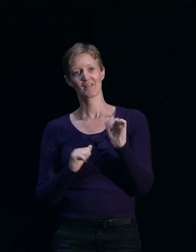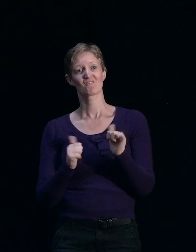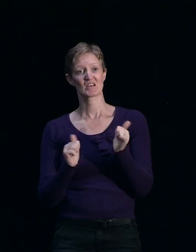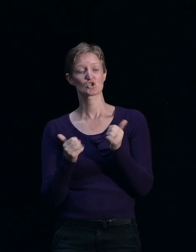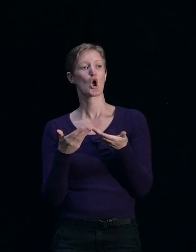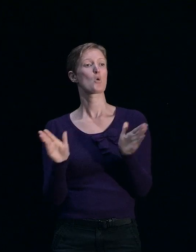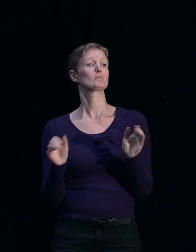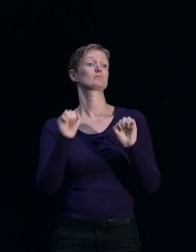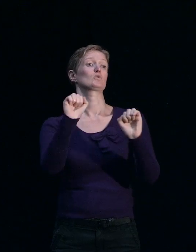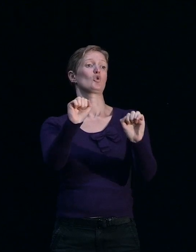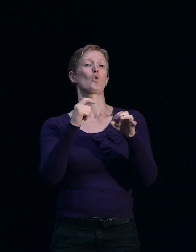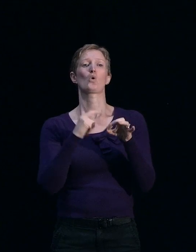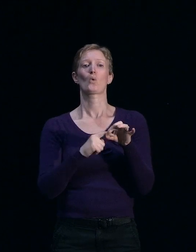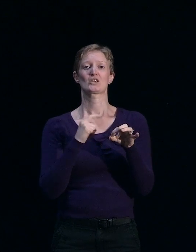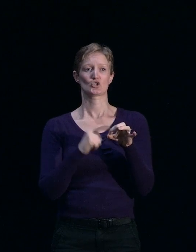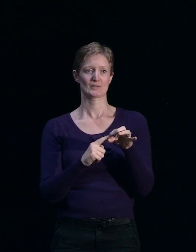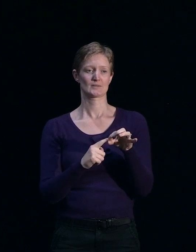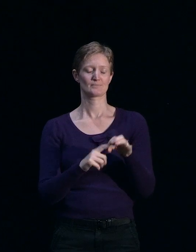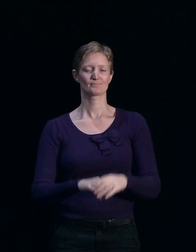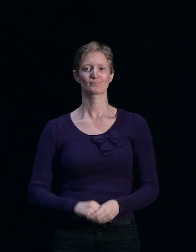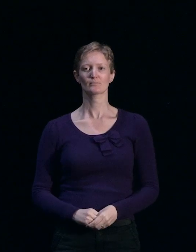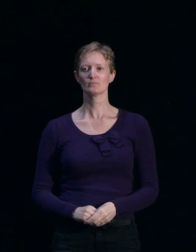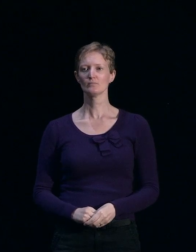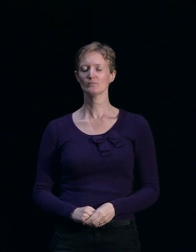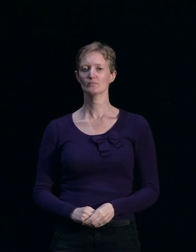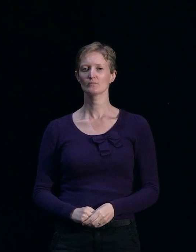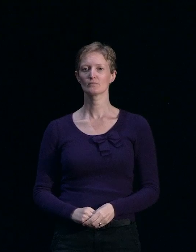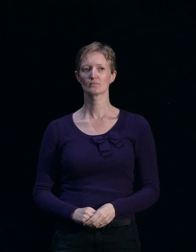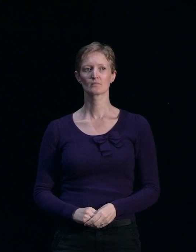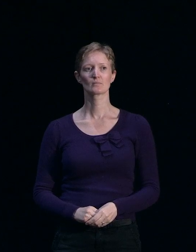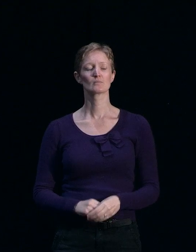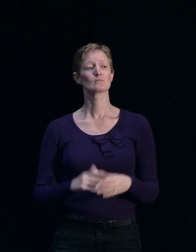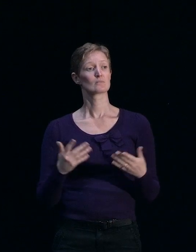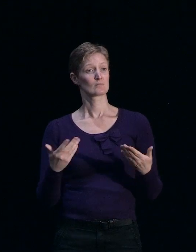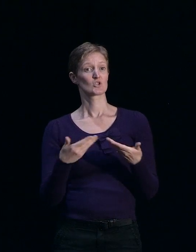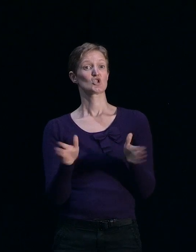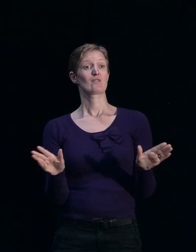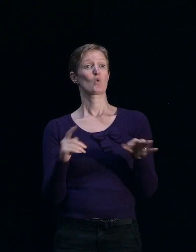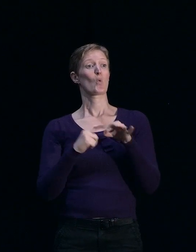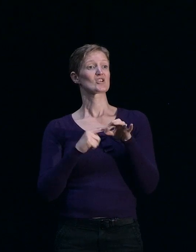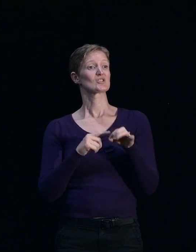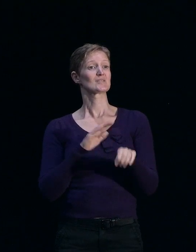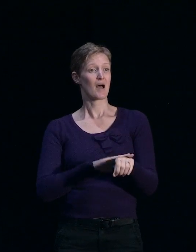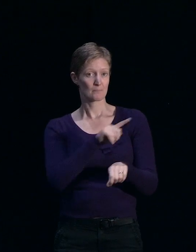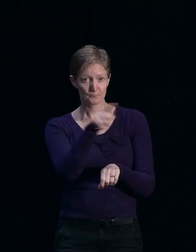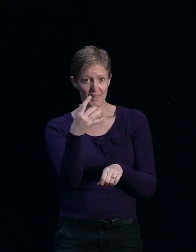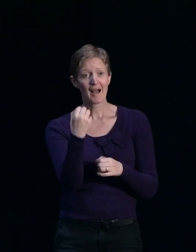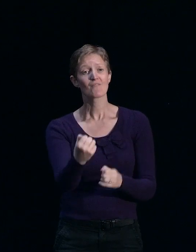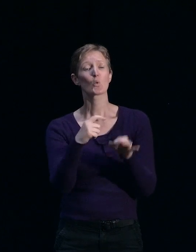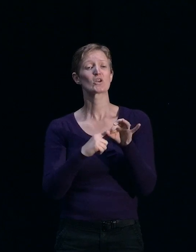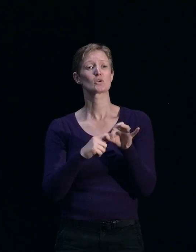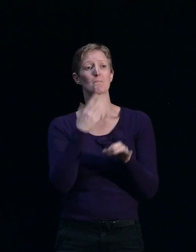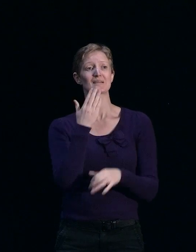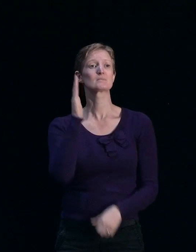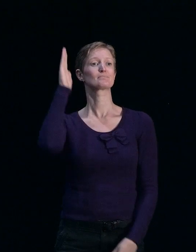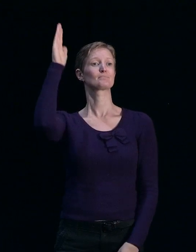open it up to you on the floor for your questions. When we come to question time, if you could put your hand up clearly and we'll get